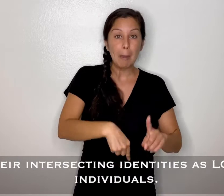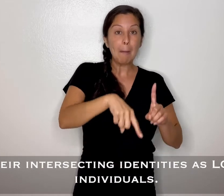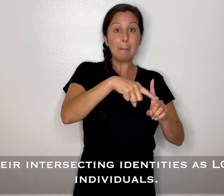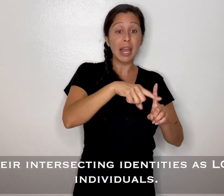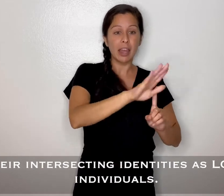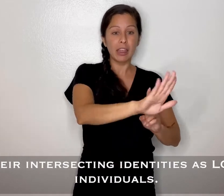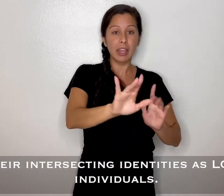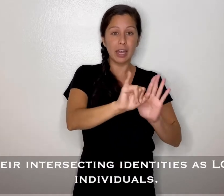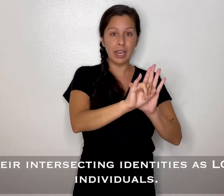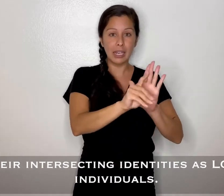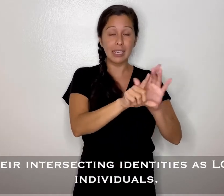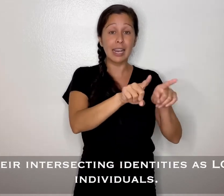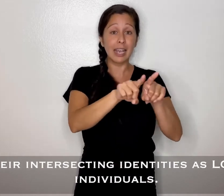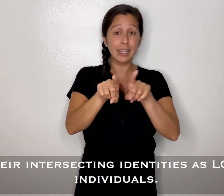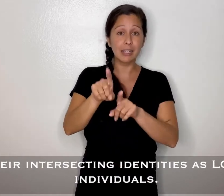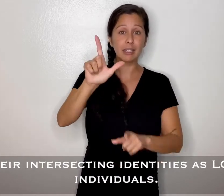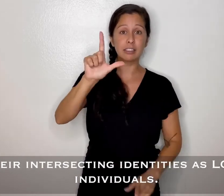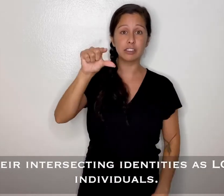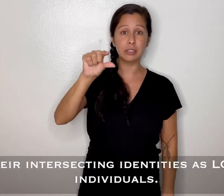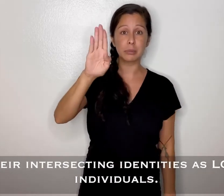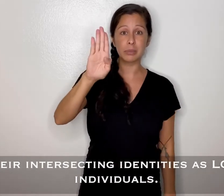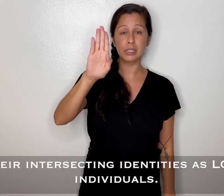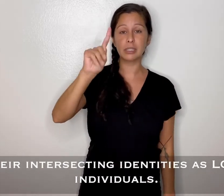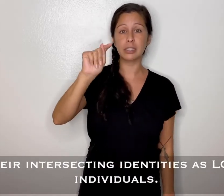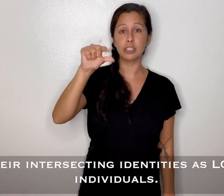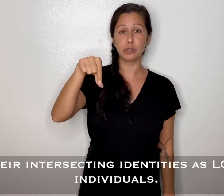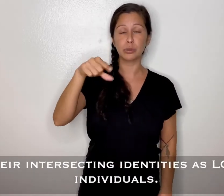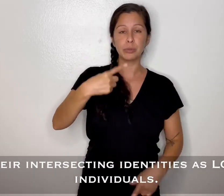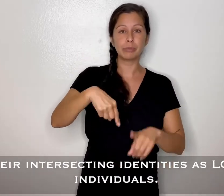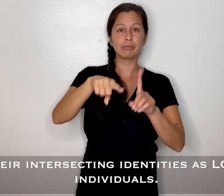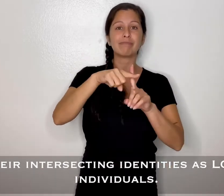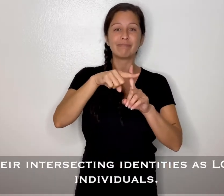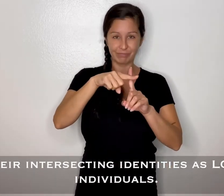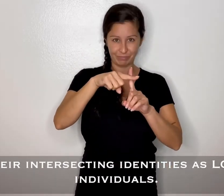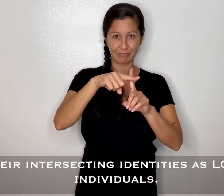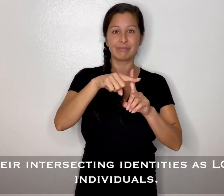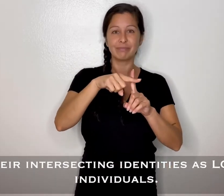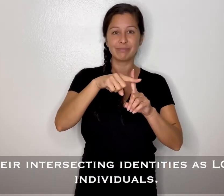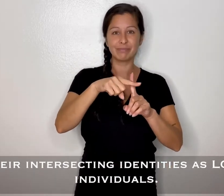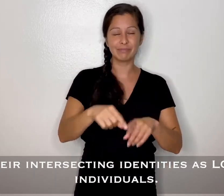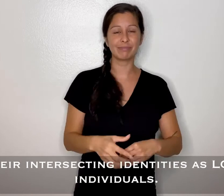communities at their intersecting identities as LGBTQ plus individuals.